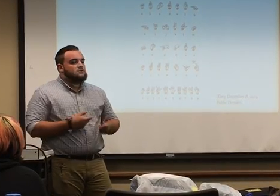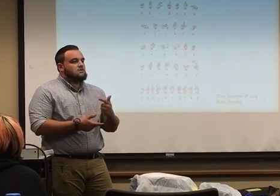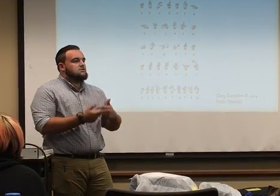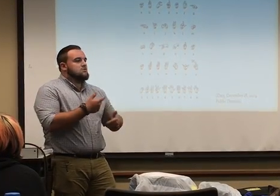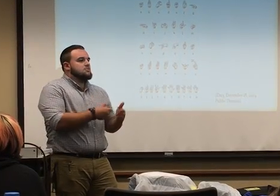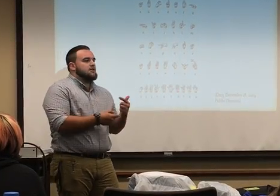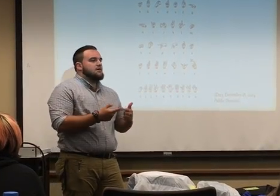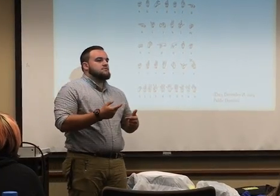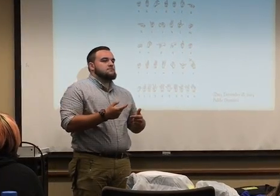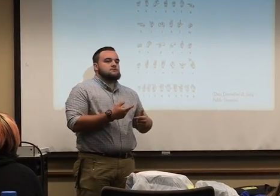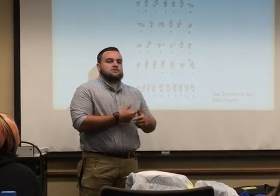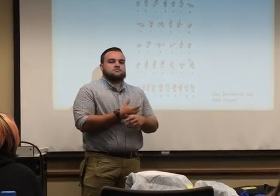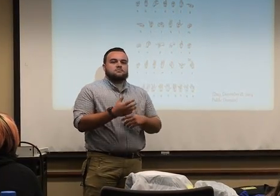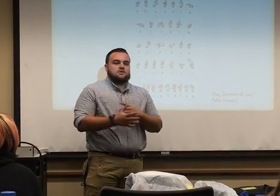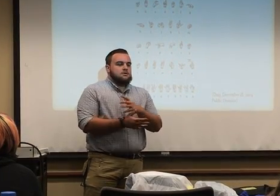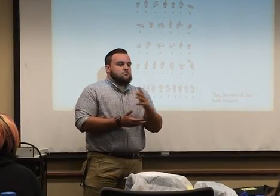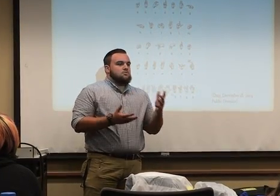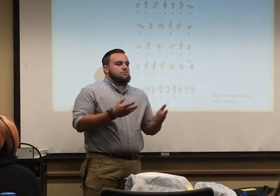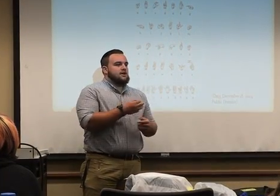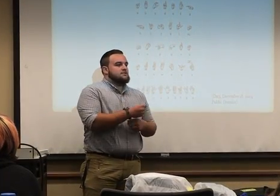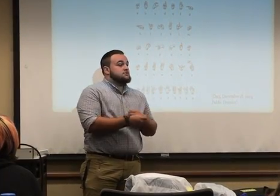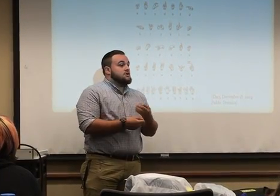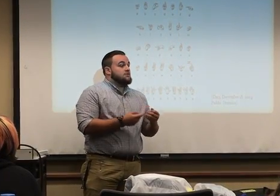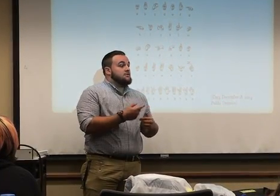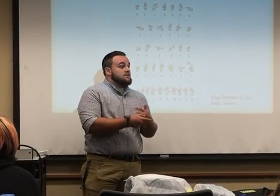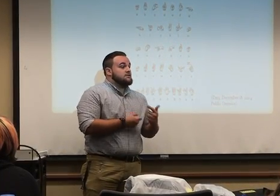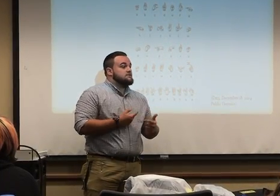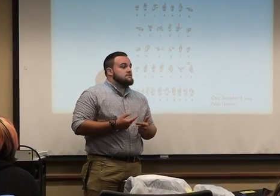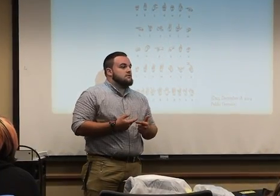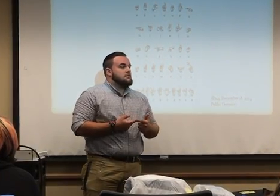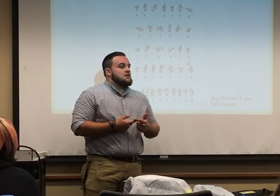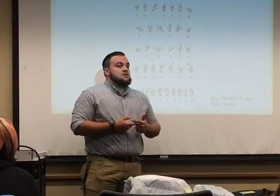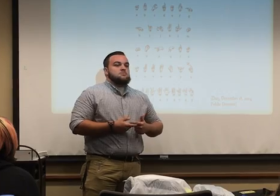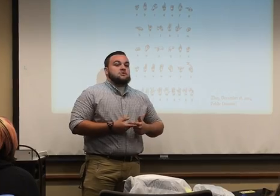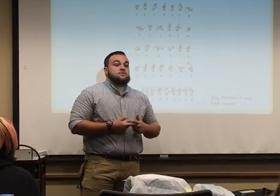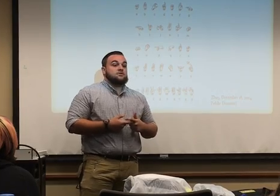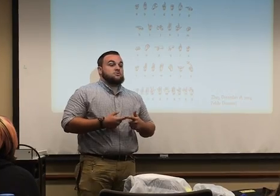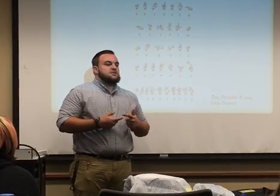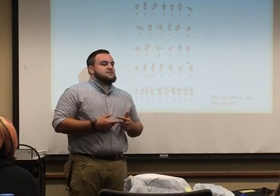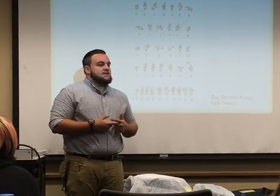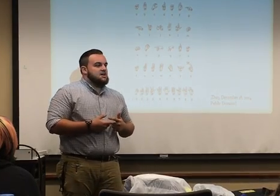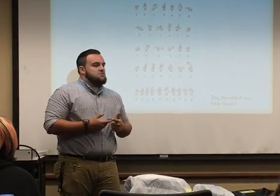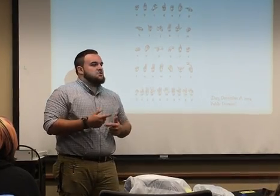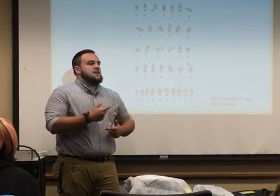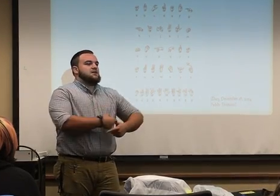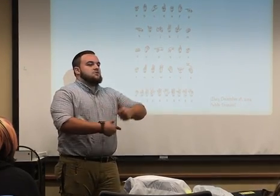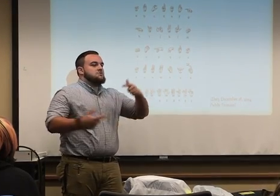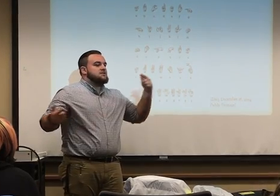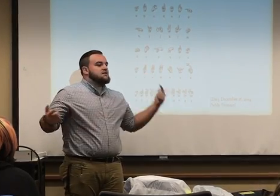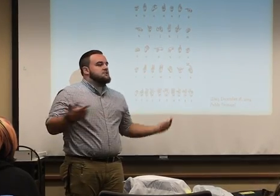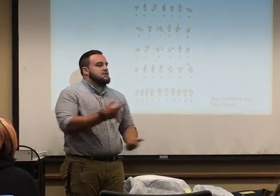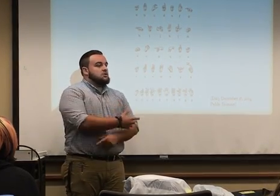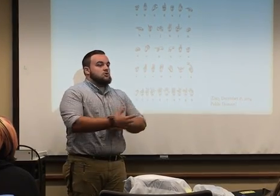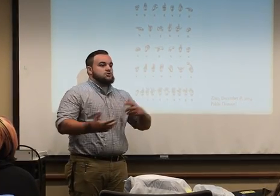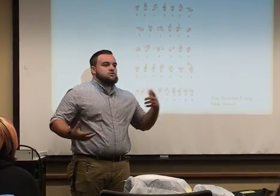just talking normally might have their normal box, they're talking like this. But if they're really excited or really angry, their signs might get larger.